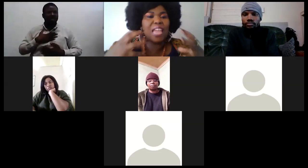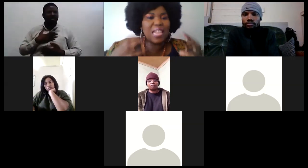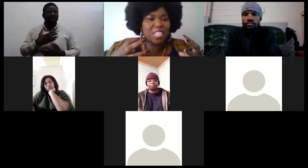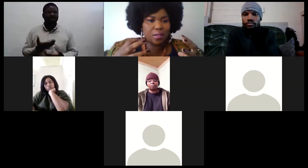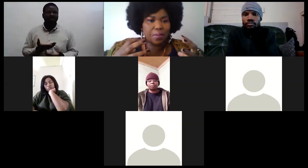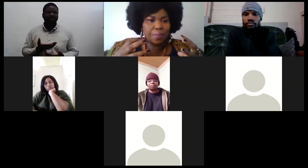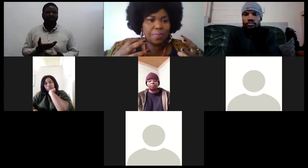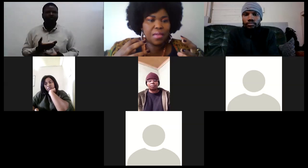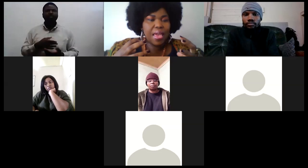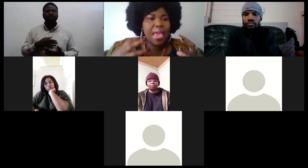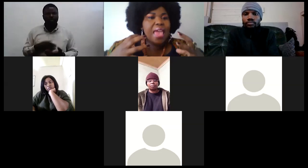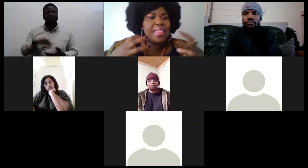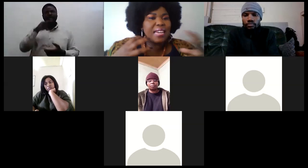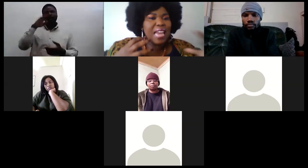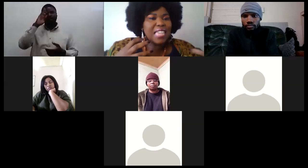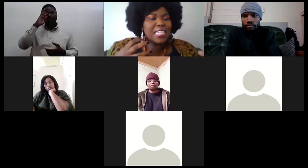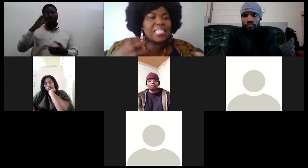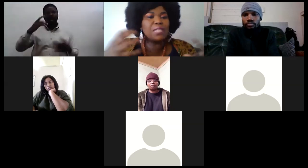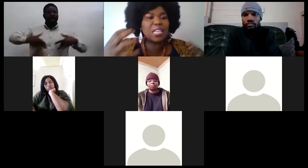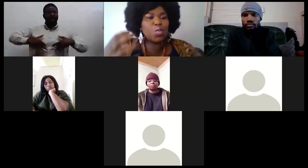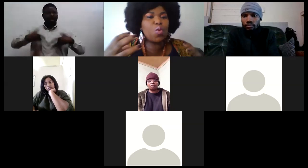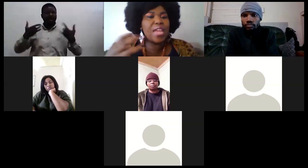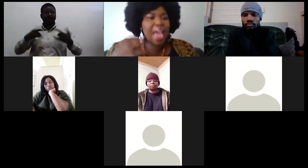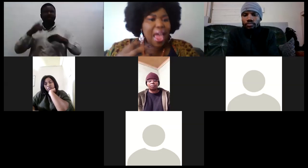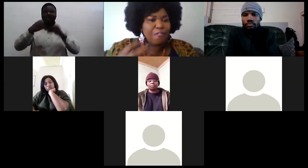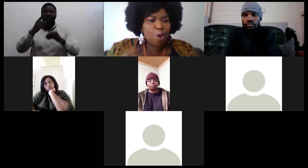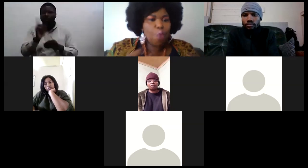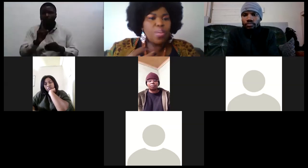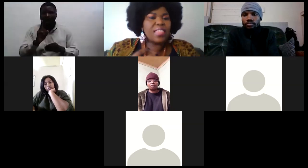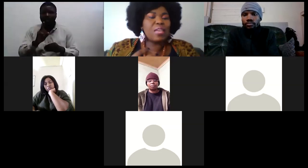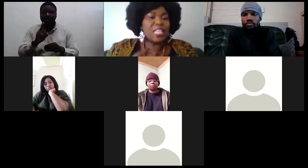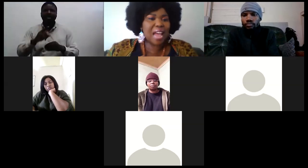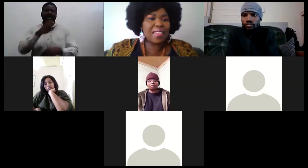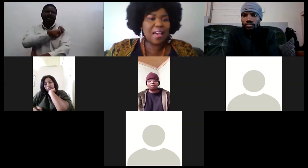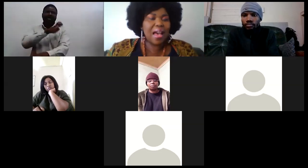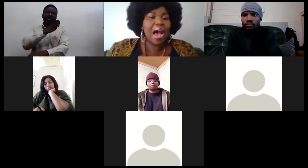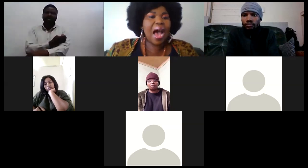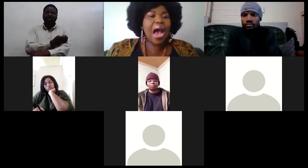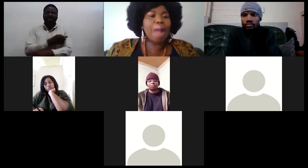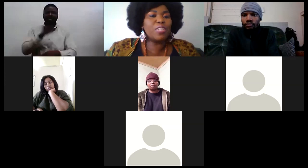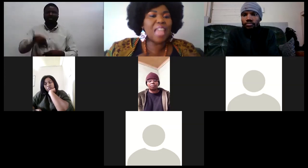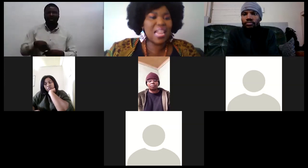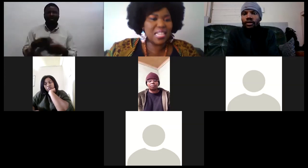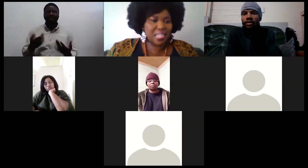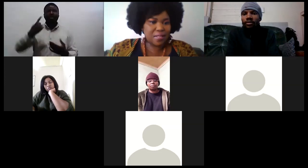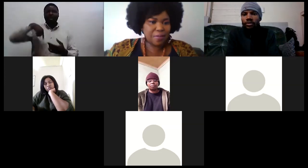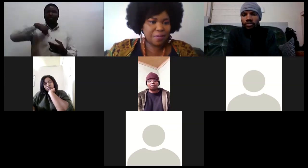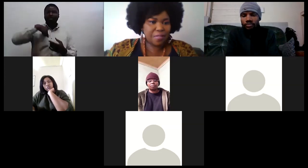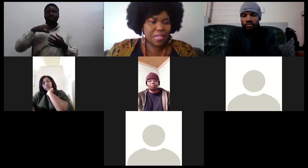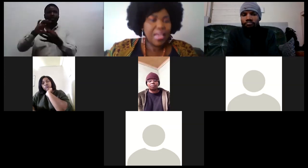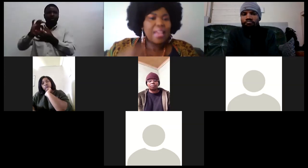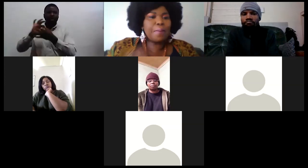about energy the relationships that we have with each other are about energy